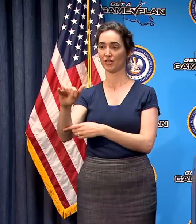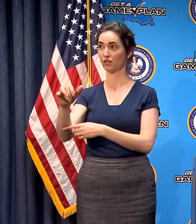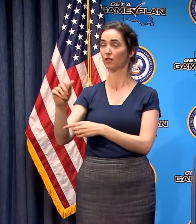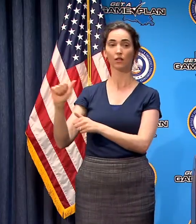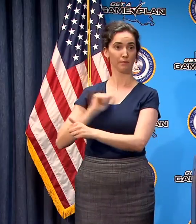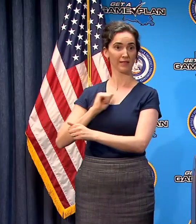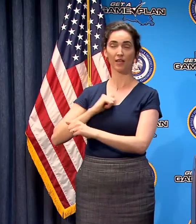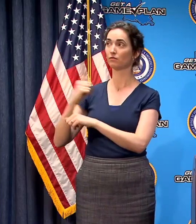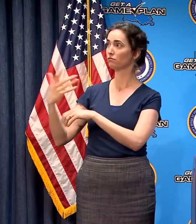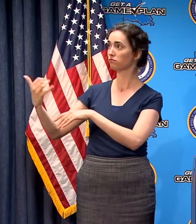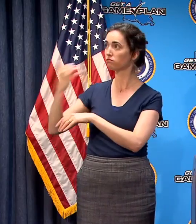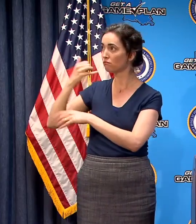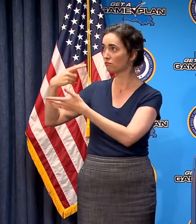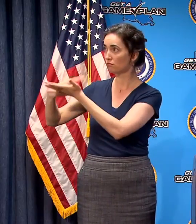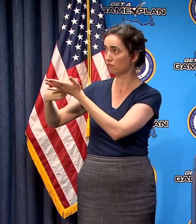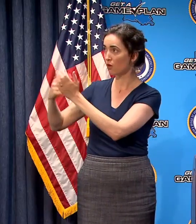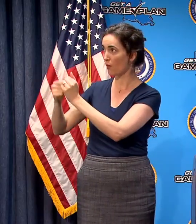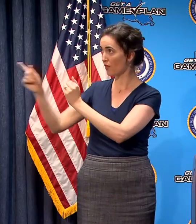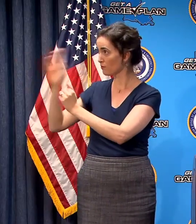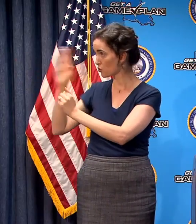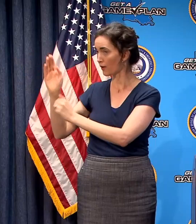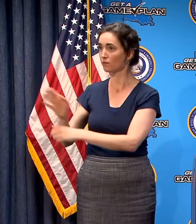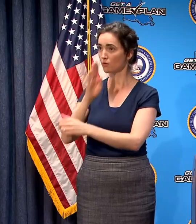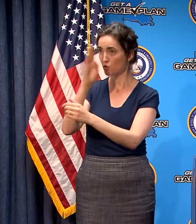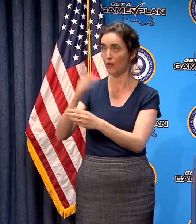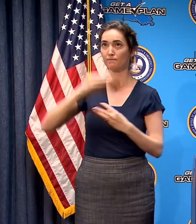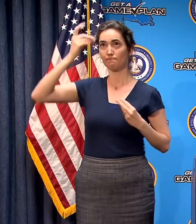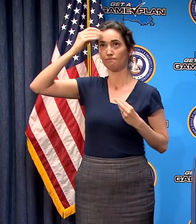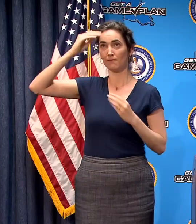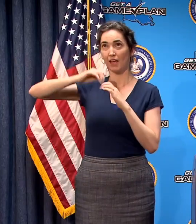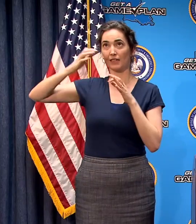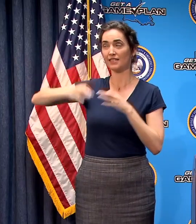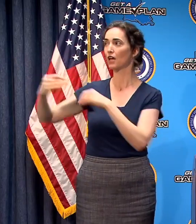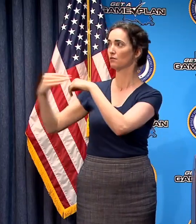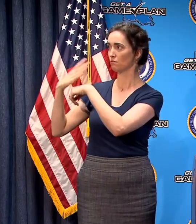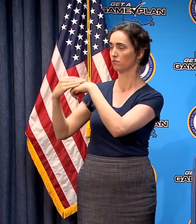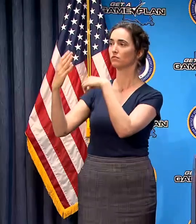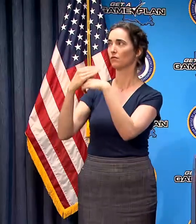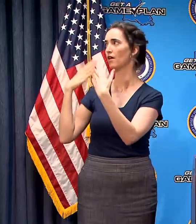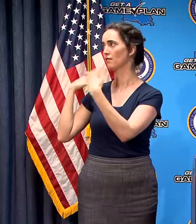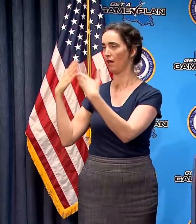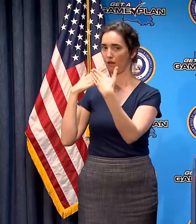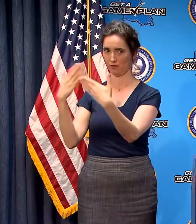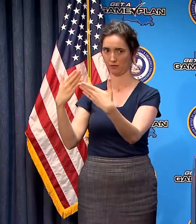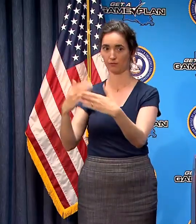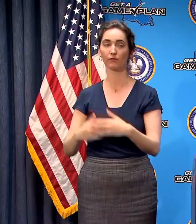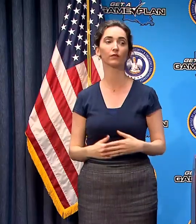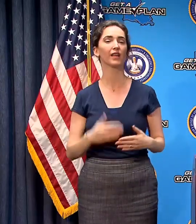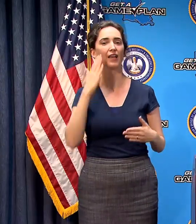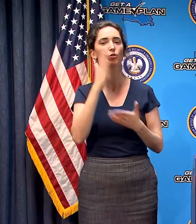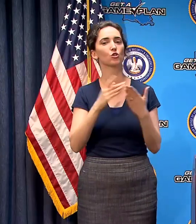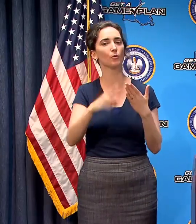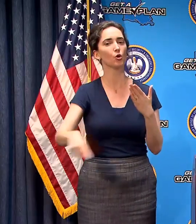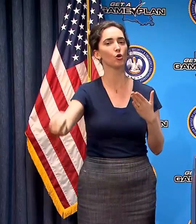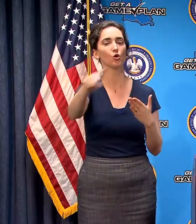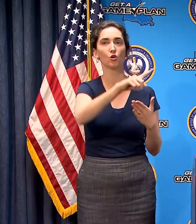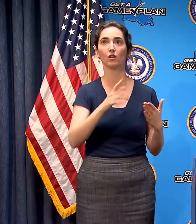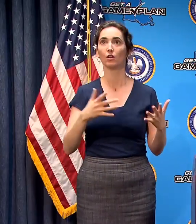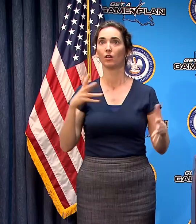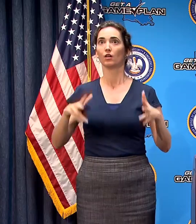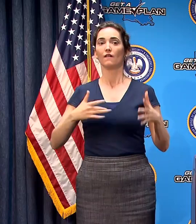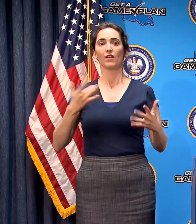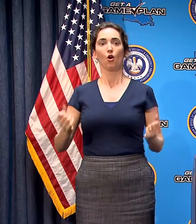as i contemplated this particular decision and i know that all of this may be overwhelming for some of you to hear